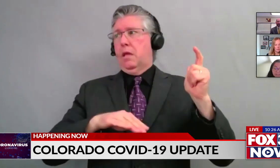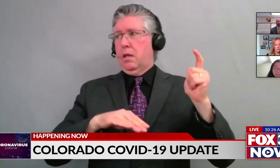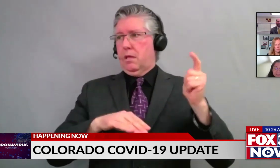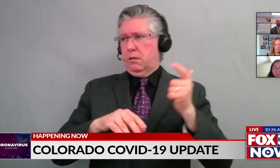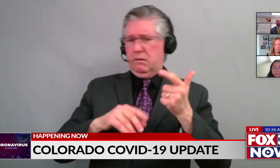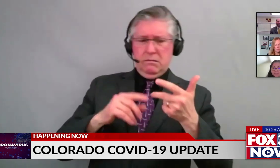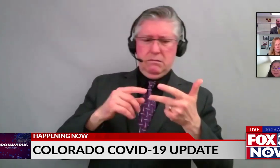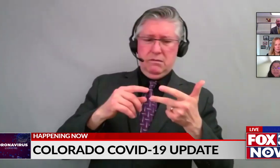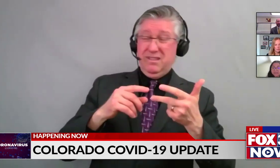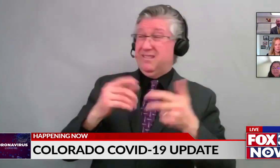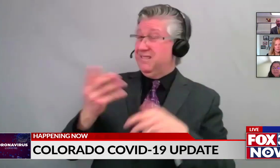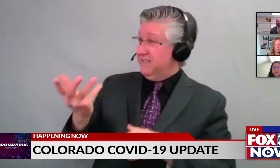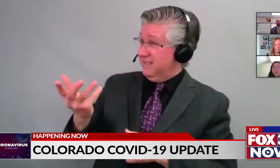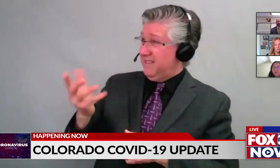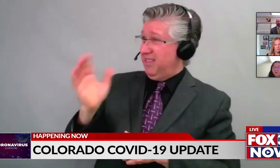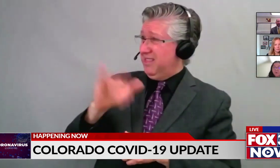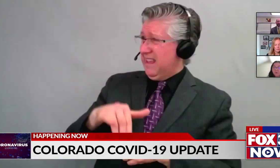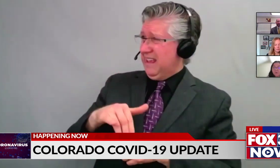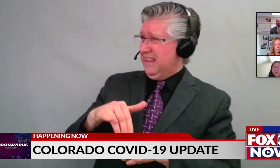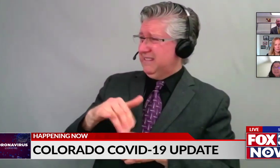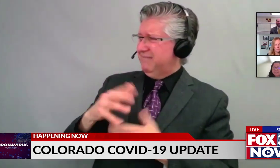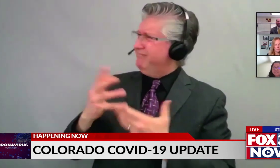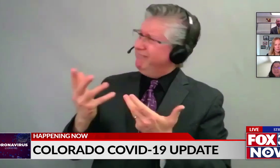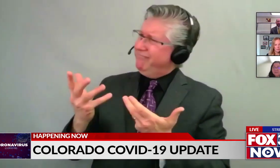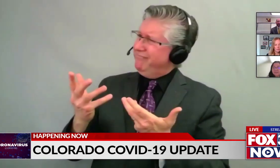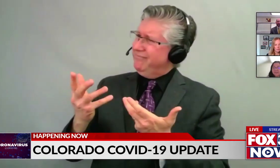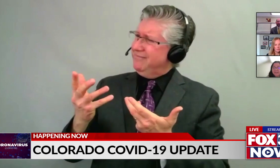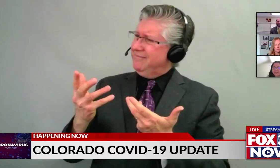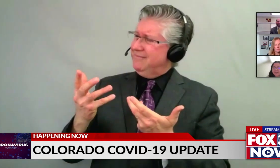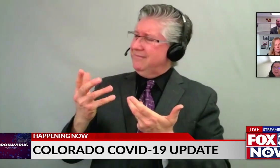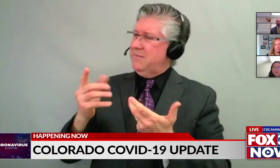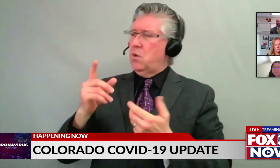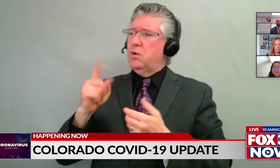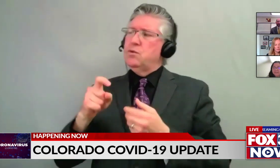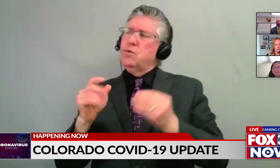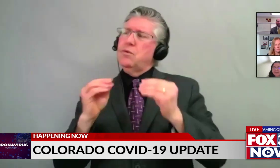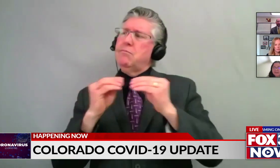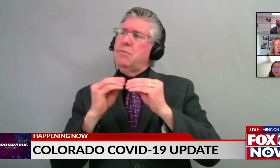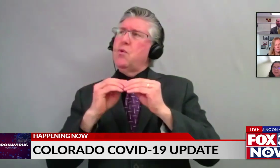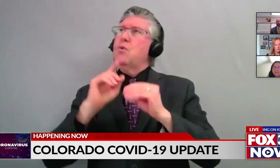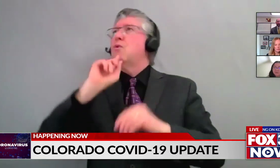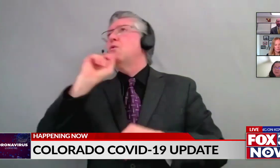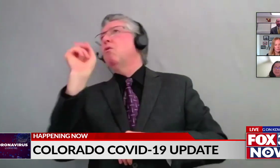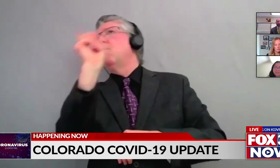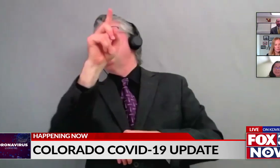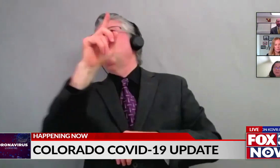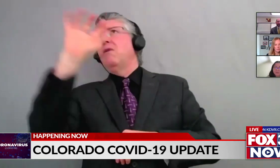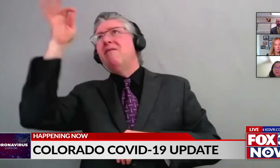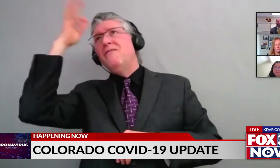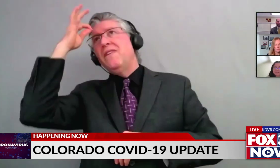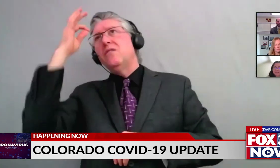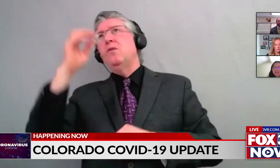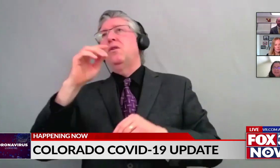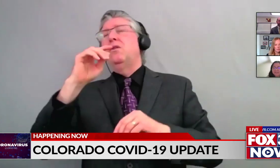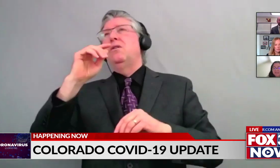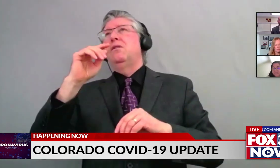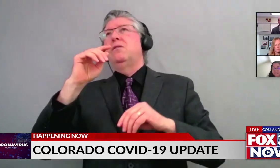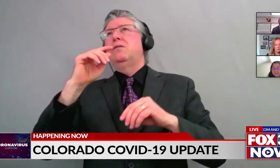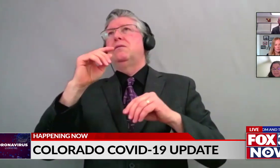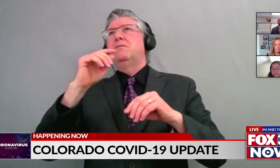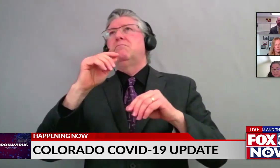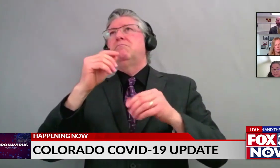they're supposed to, you know, also order tests from the federal government and get them where they can and keep